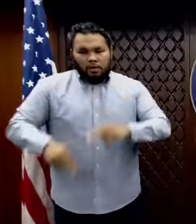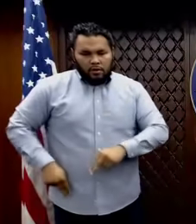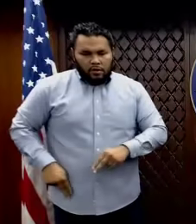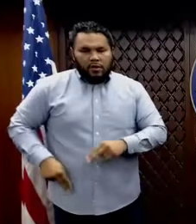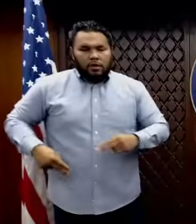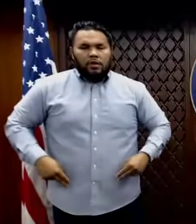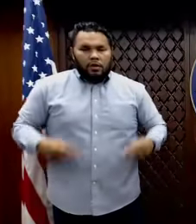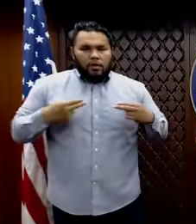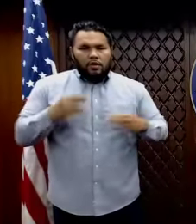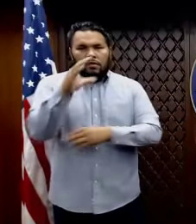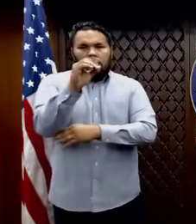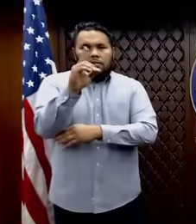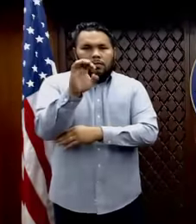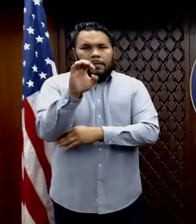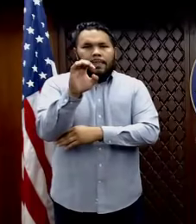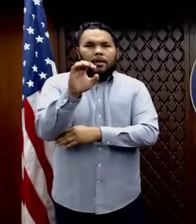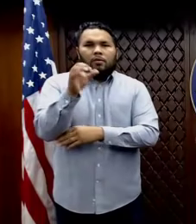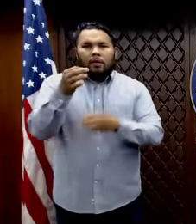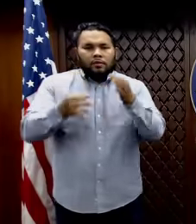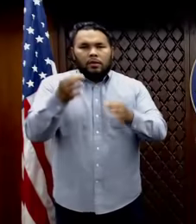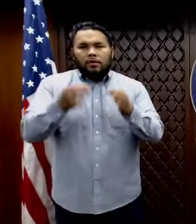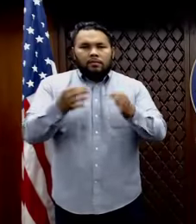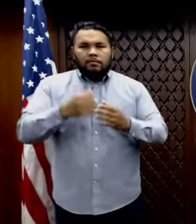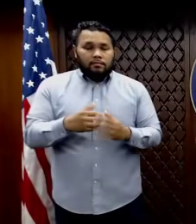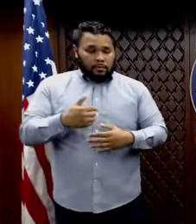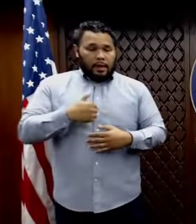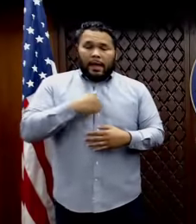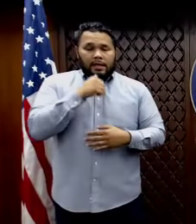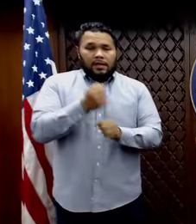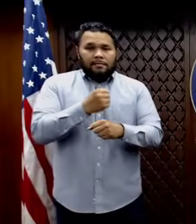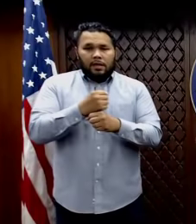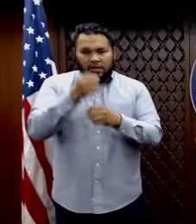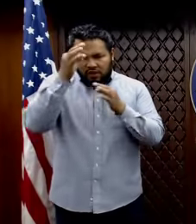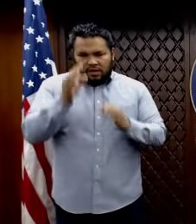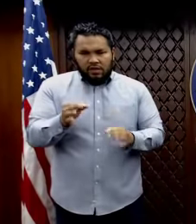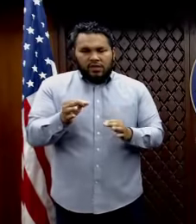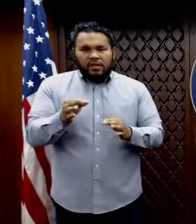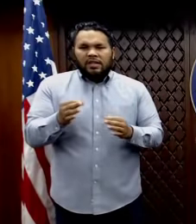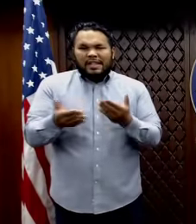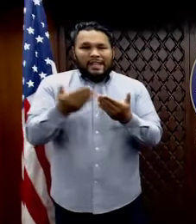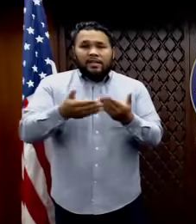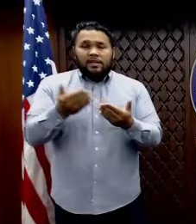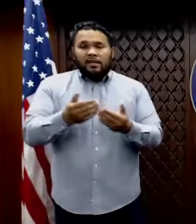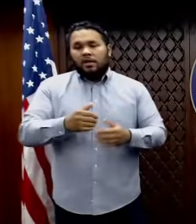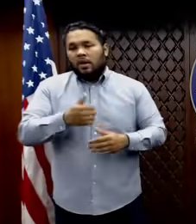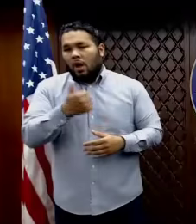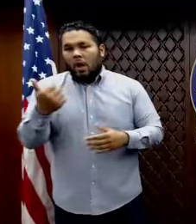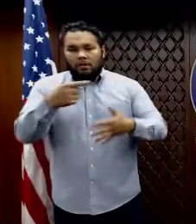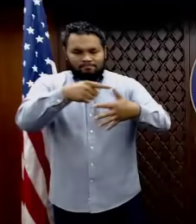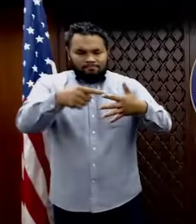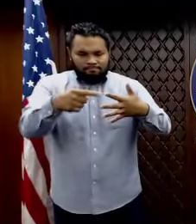Justice. Because I did not make this decision lightly, other conditions must be met as well.